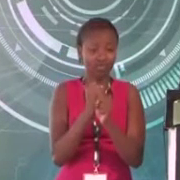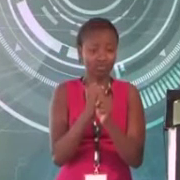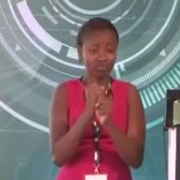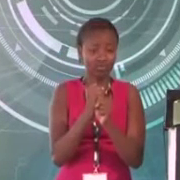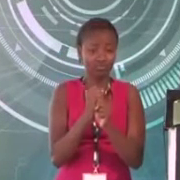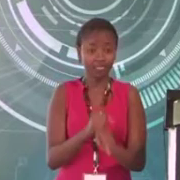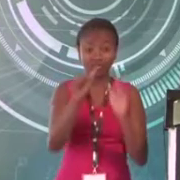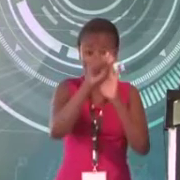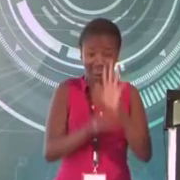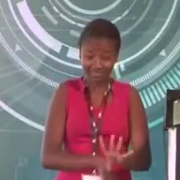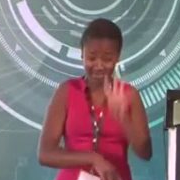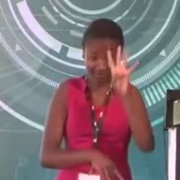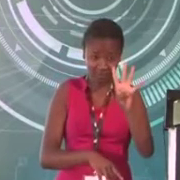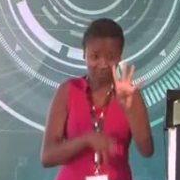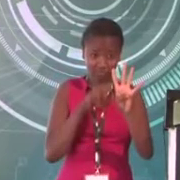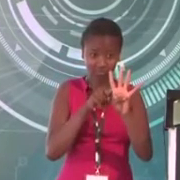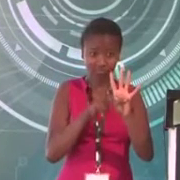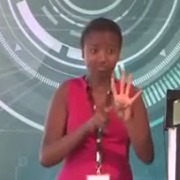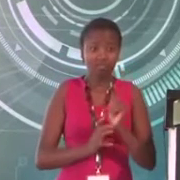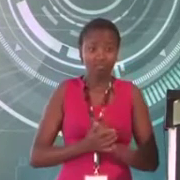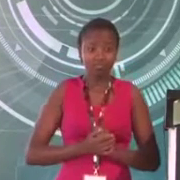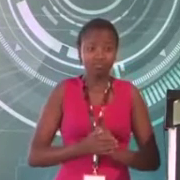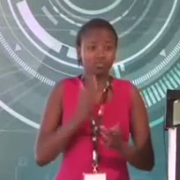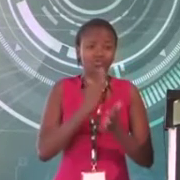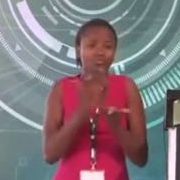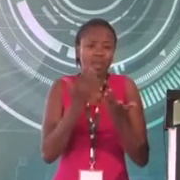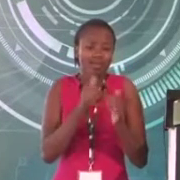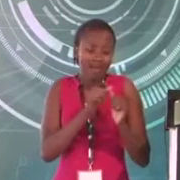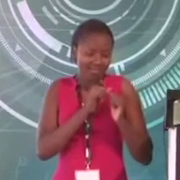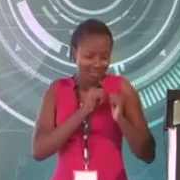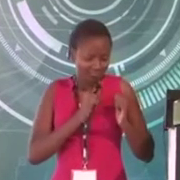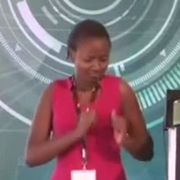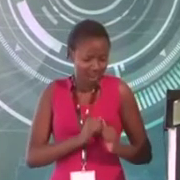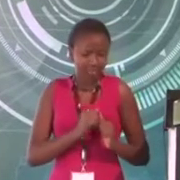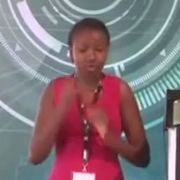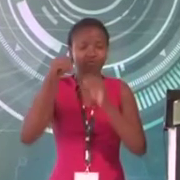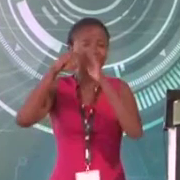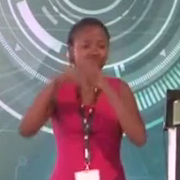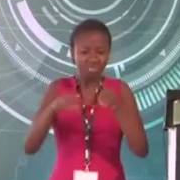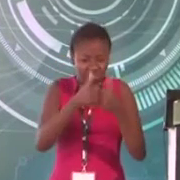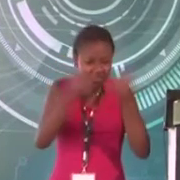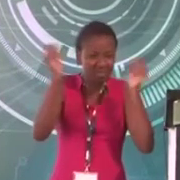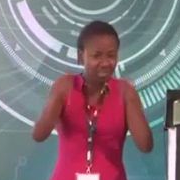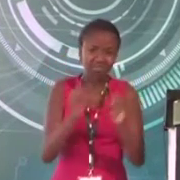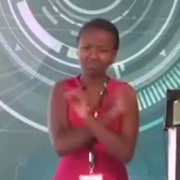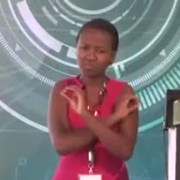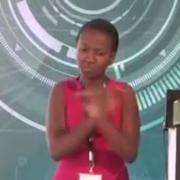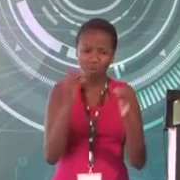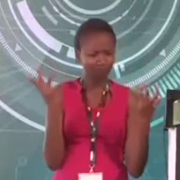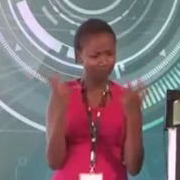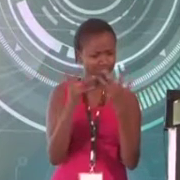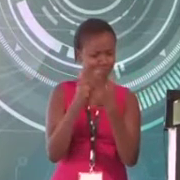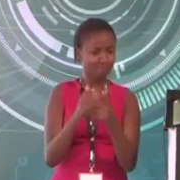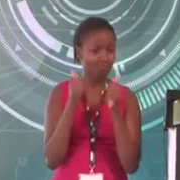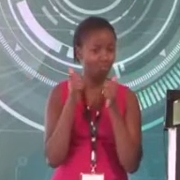So the big four agenda is really at the heart of the devolution agenda. They are inseparable. And